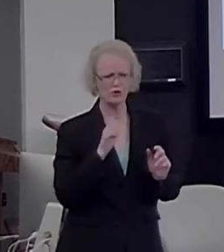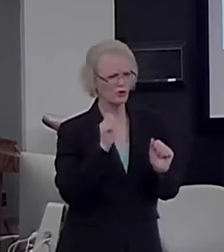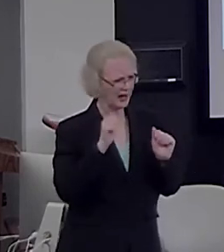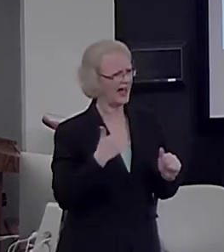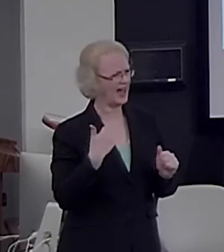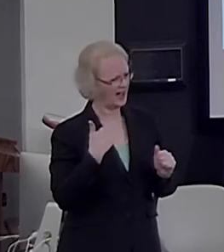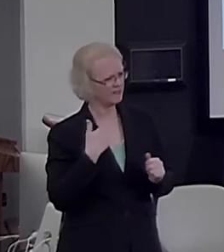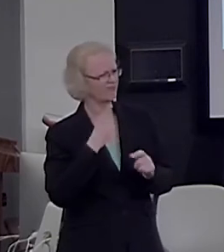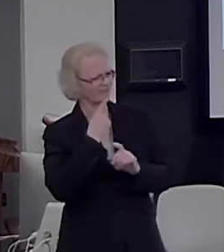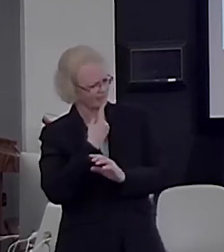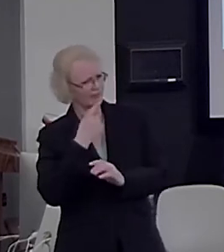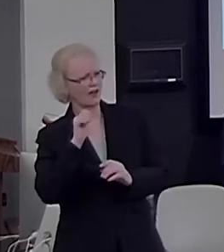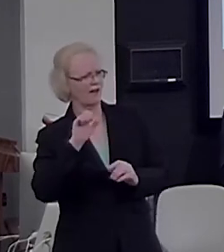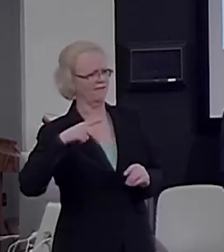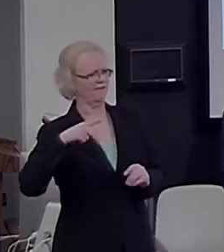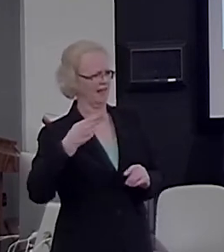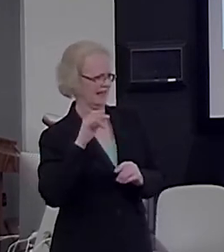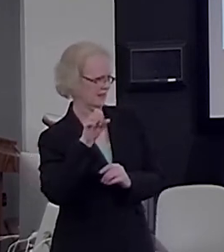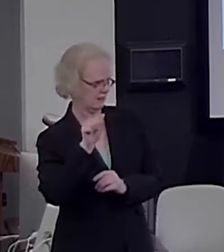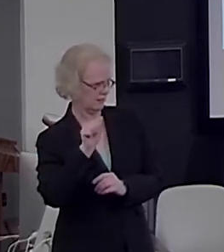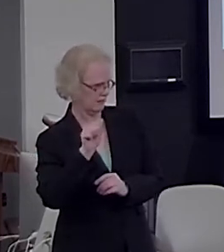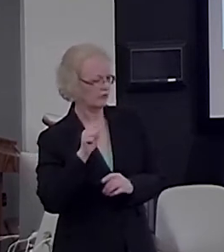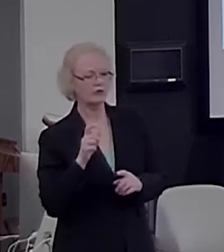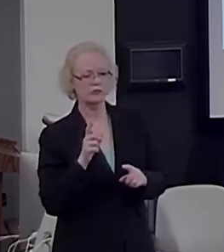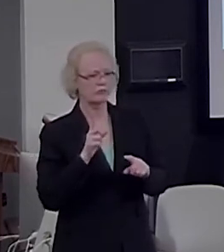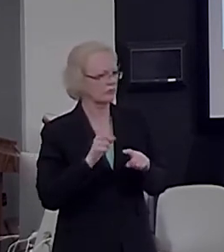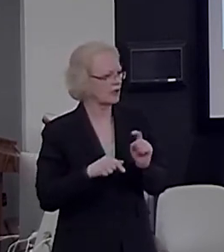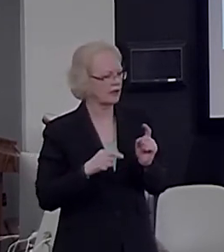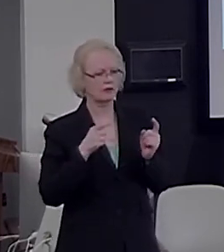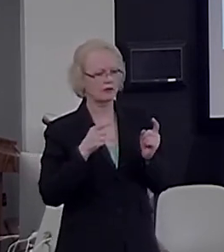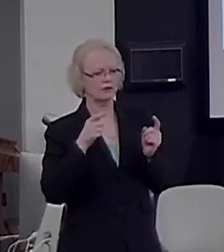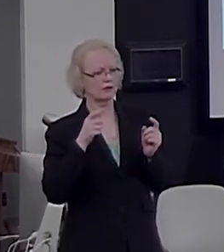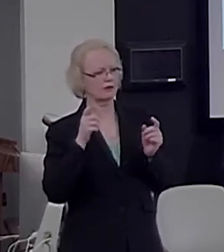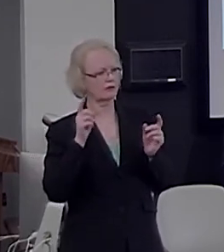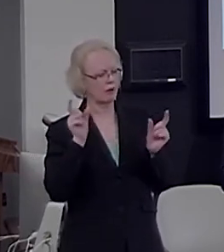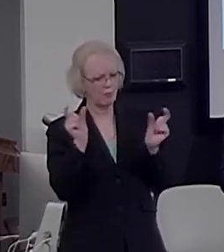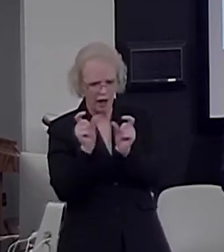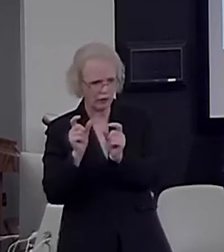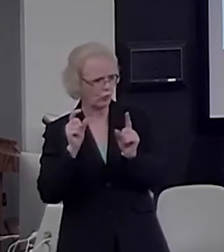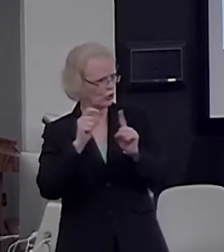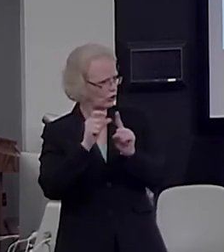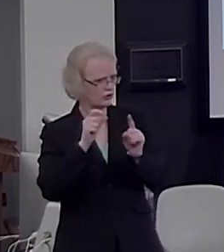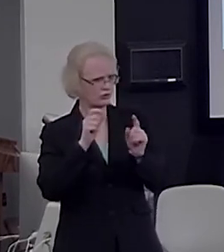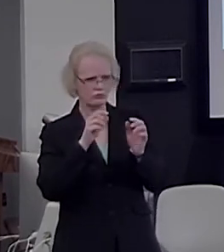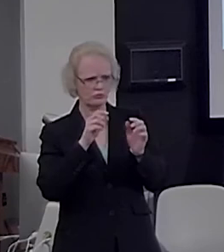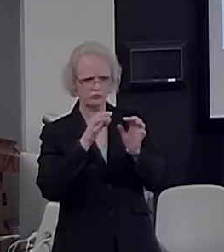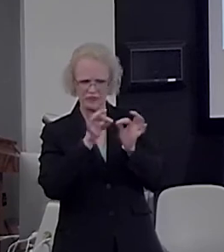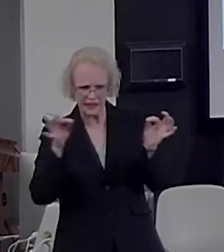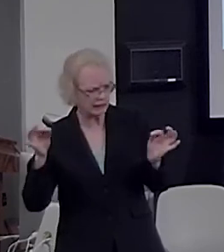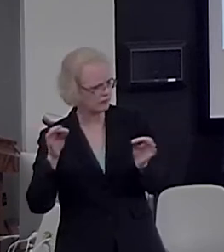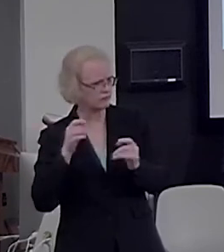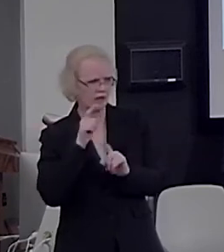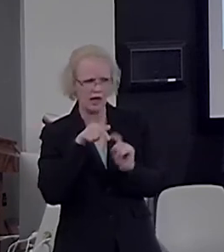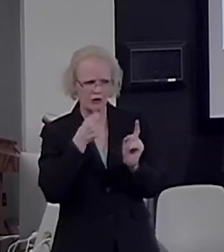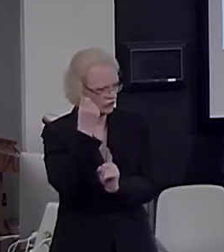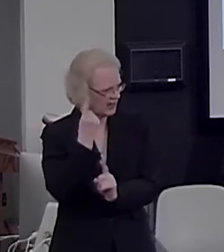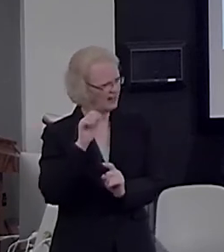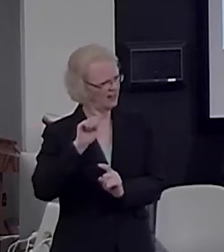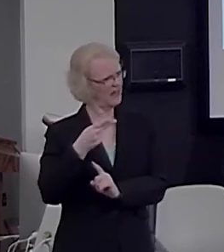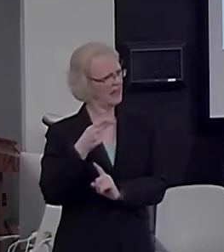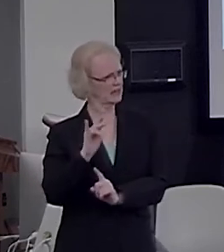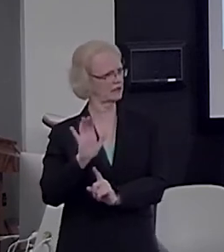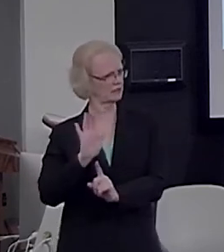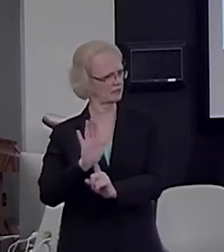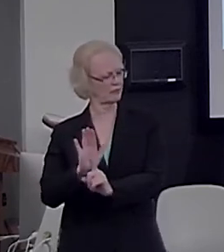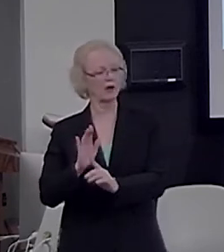agrammatic patient. You have lost the ability to combine words together to create sentences and to understand these. But you may still be